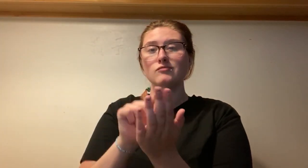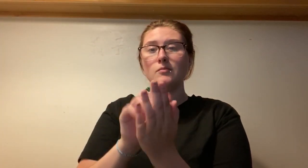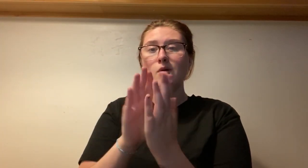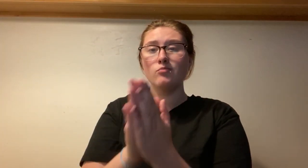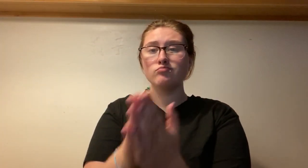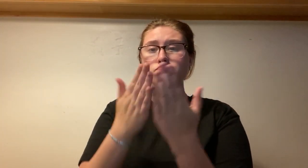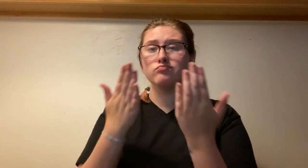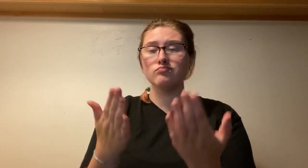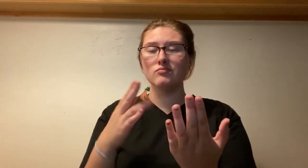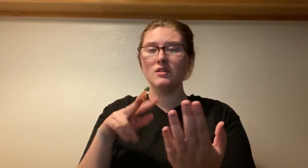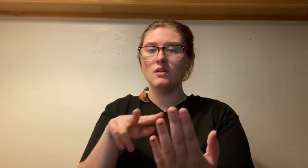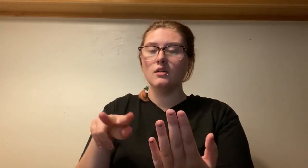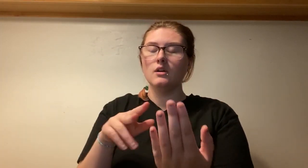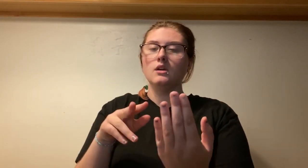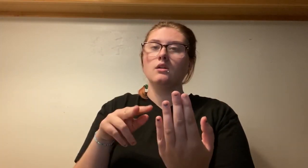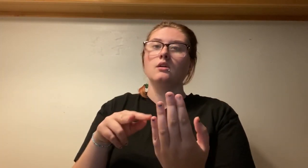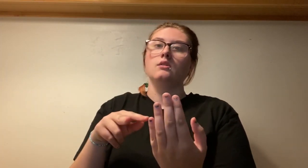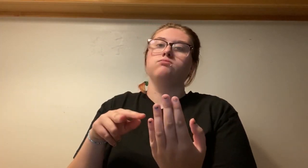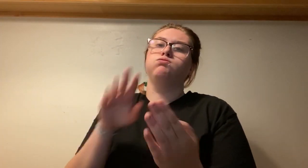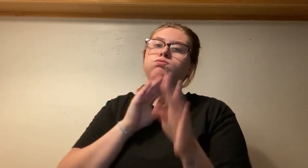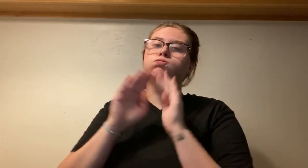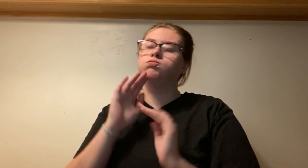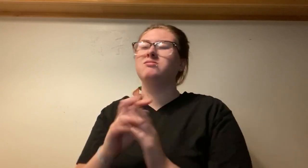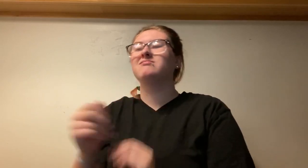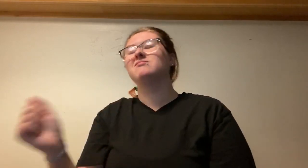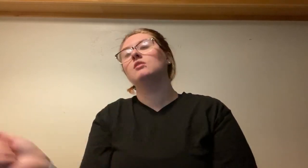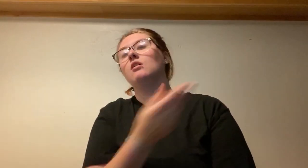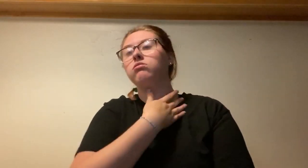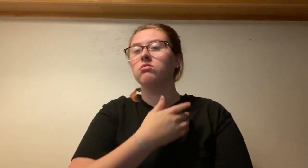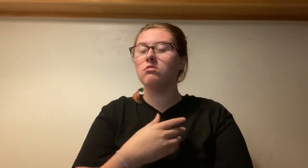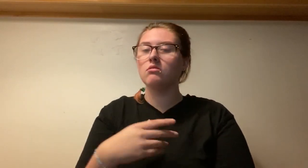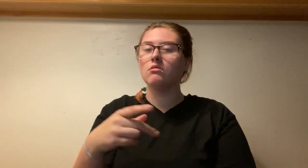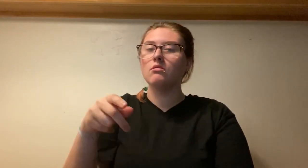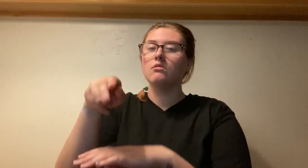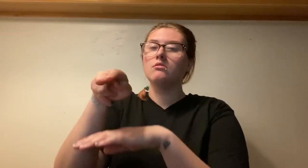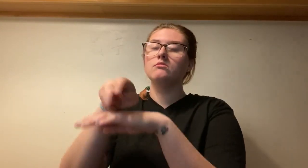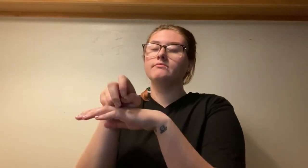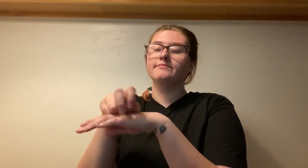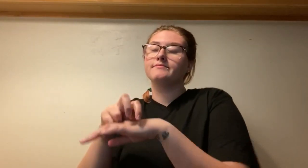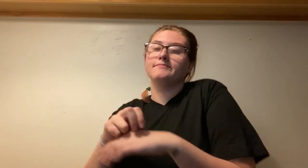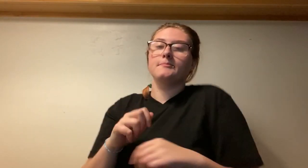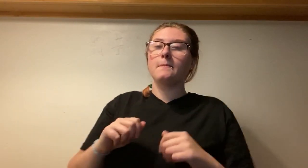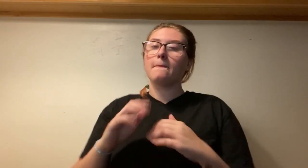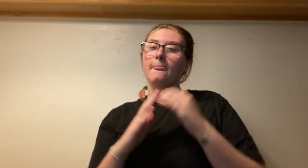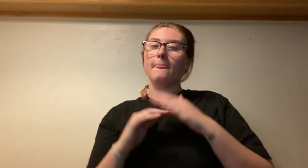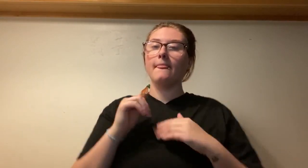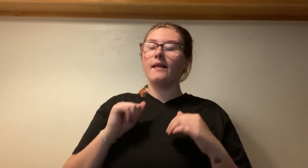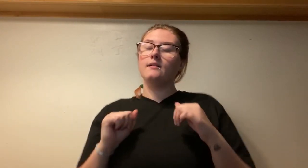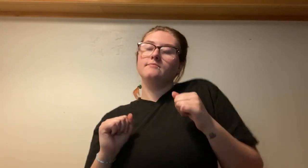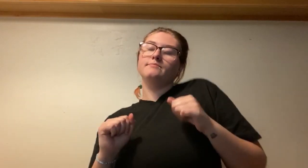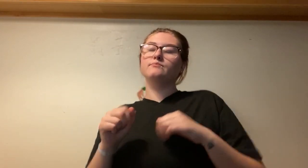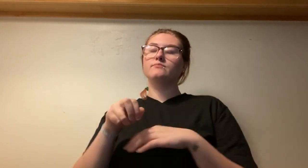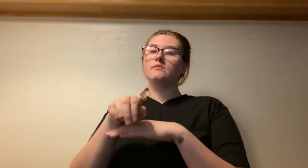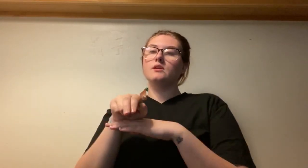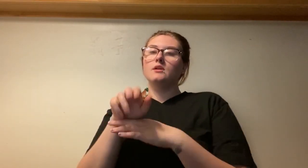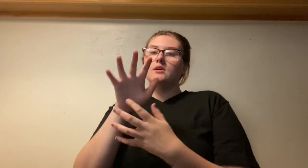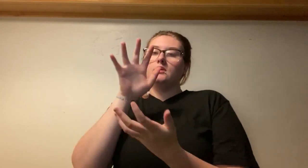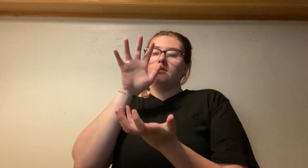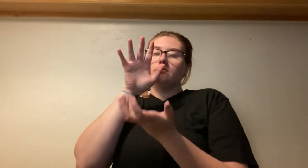The man is sitting in his chair reading a newspaper. He gets frustrated, throws his newspaper aside, gets comfortable in his chair,